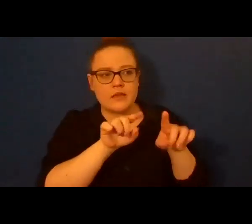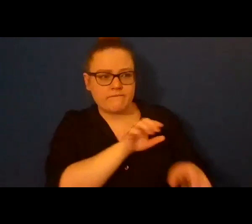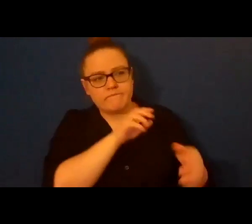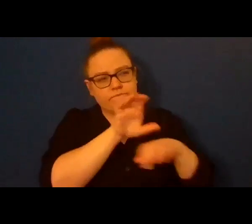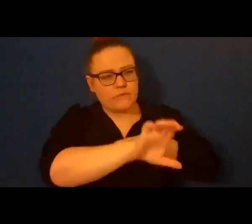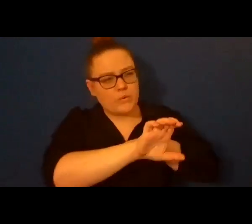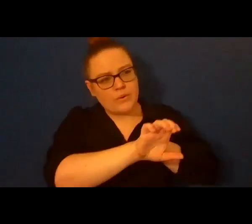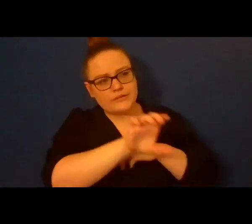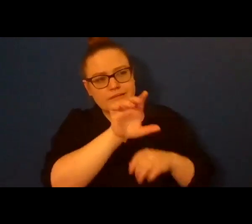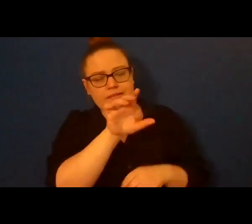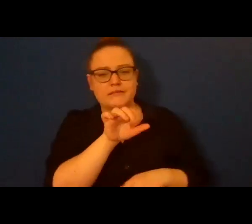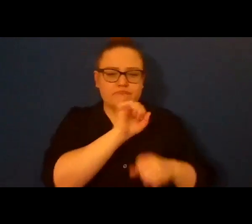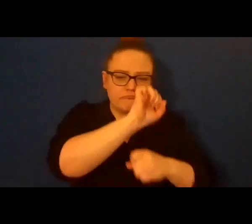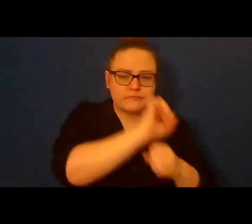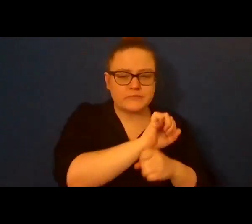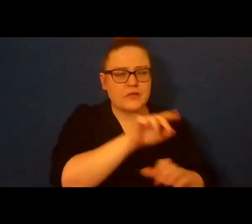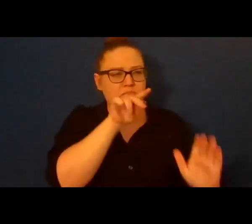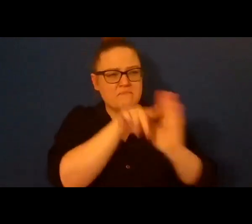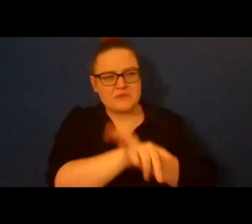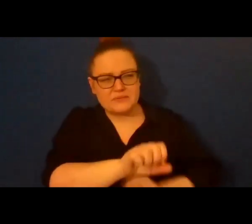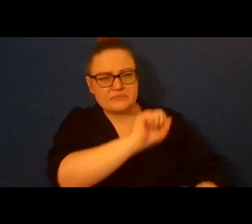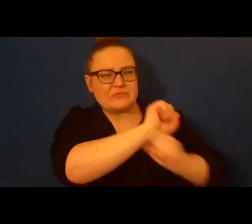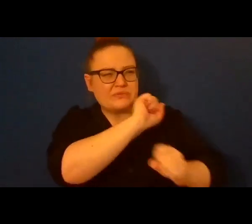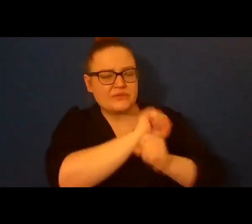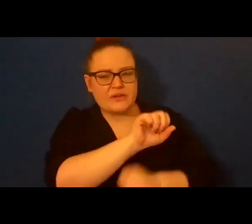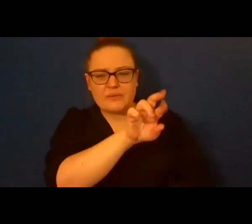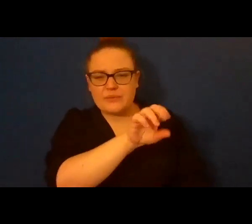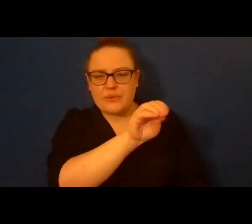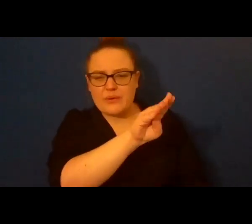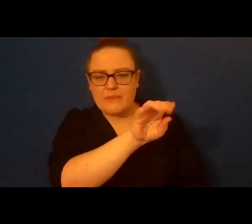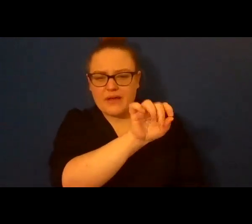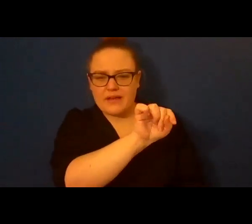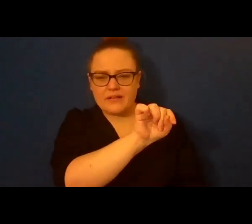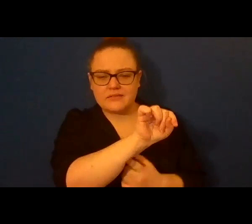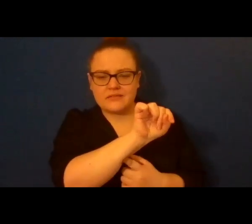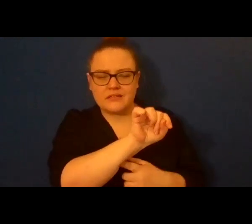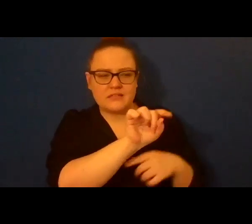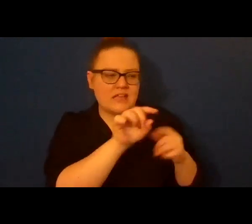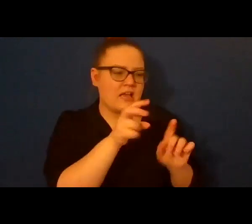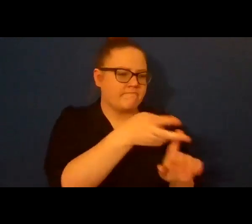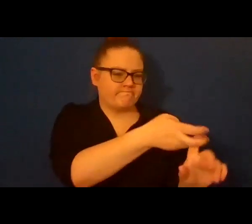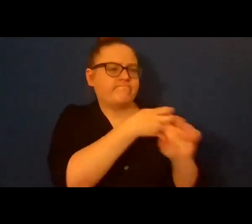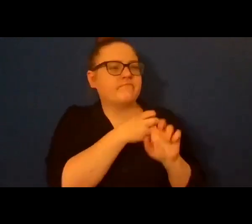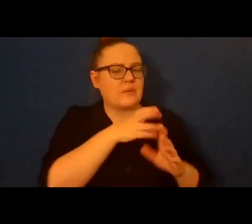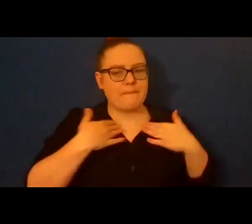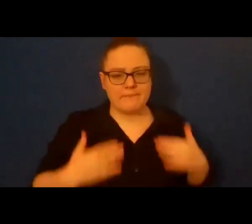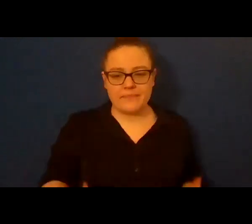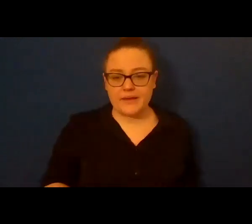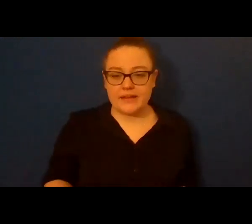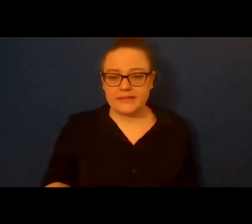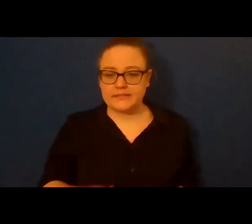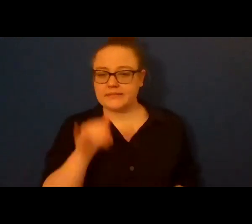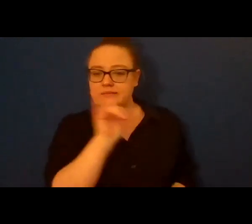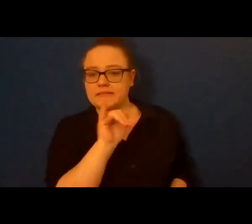forced never sees the bodies which are implied by their absence like feathers on a paper bird.